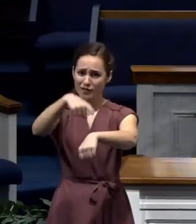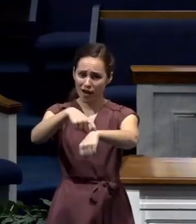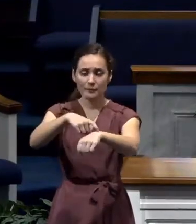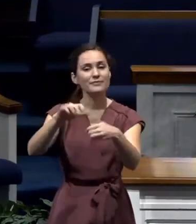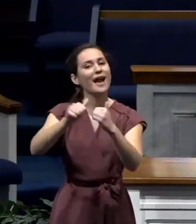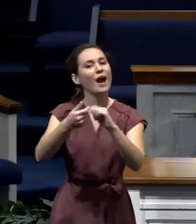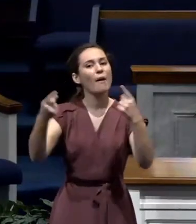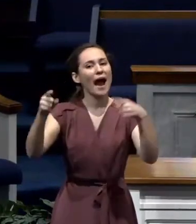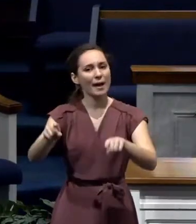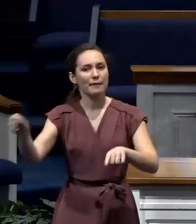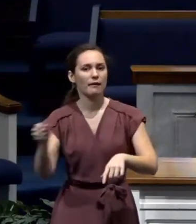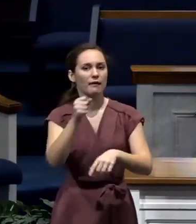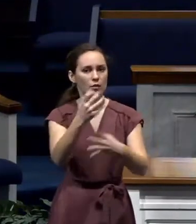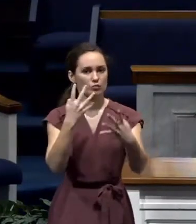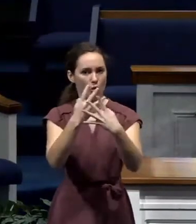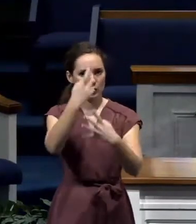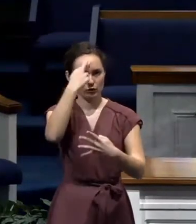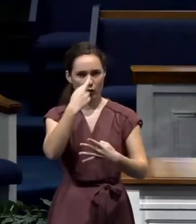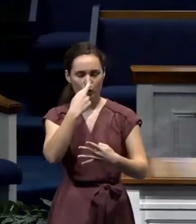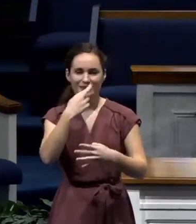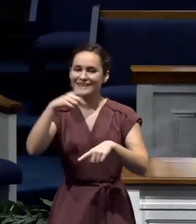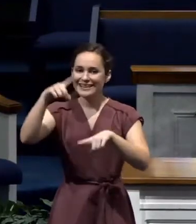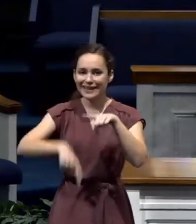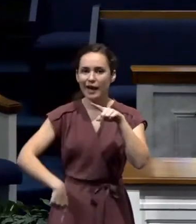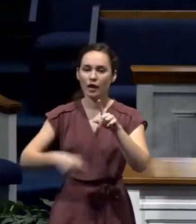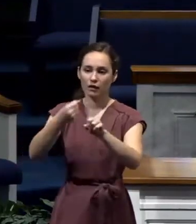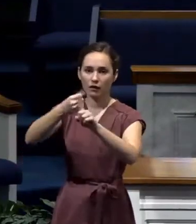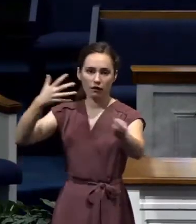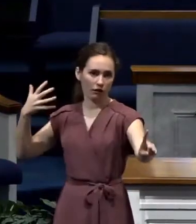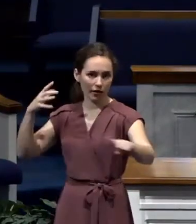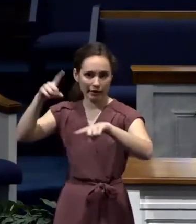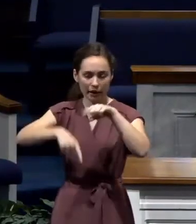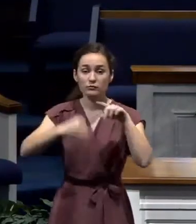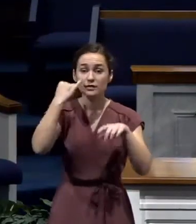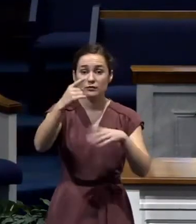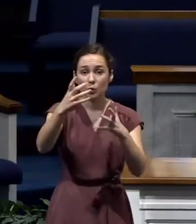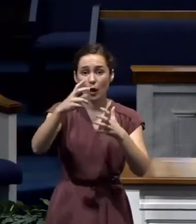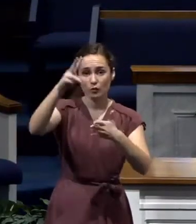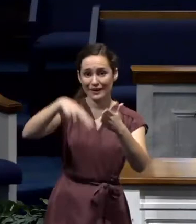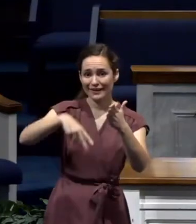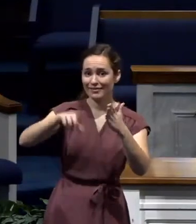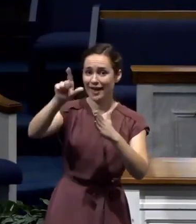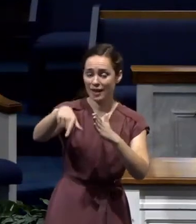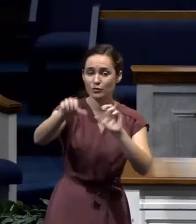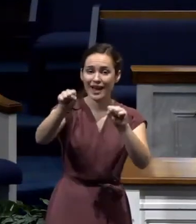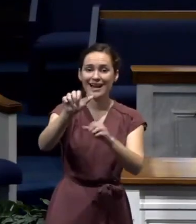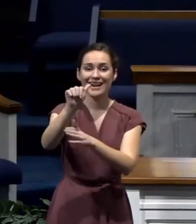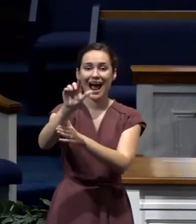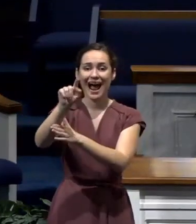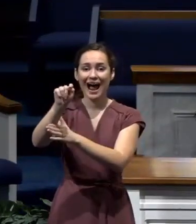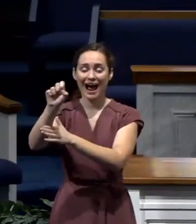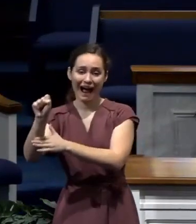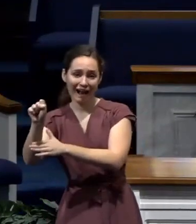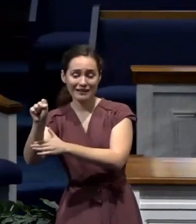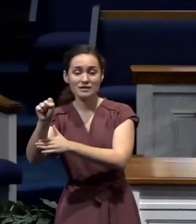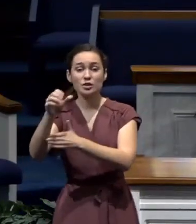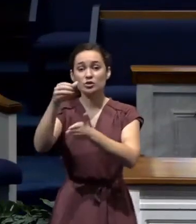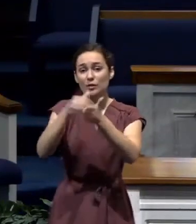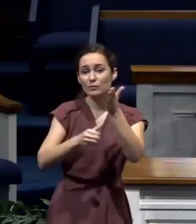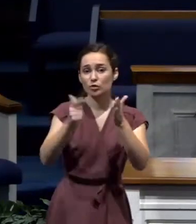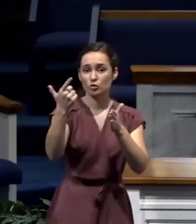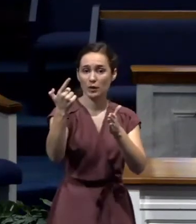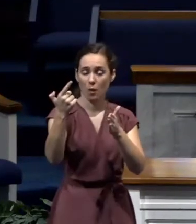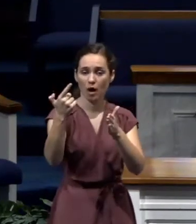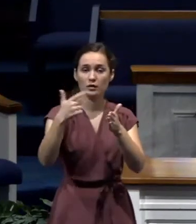in prison in Rome? Well, we don't have time to go over all the details of it. If you want to read about it later, you can read the book of Acts chapter 21 to verse 28.